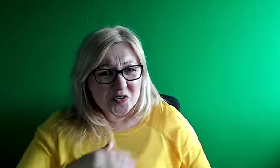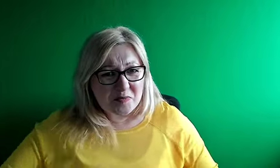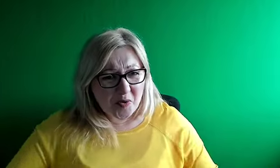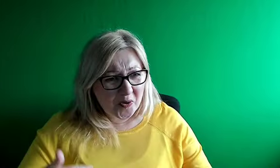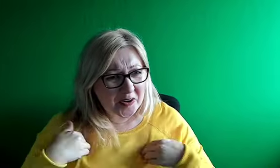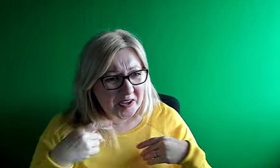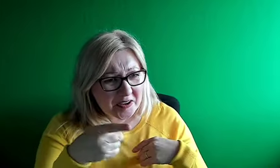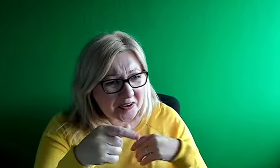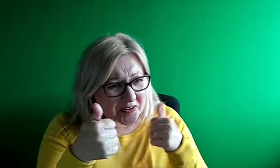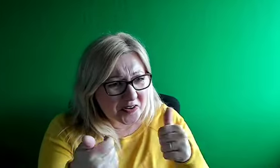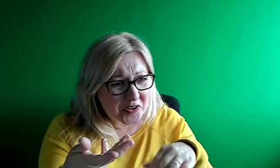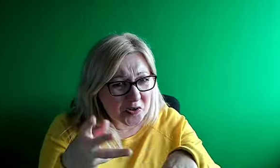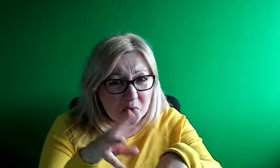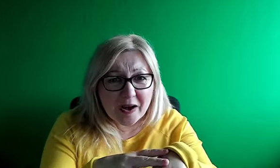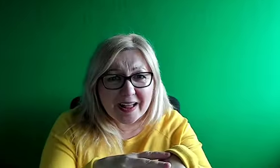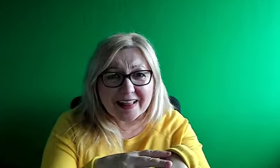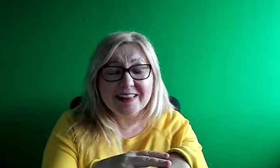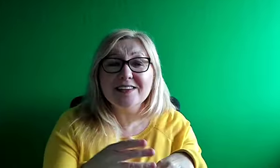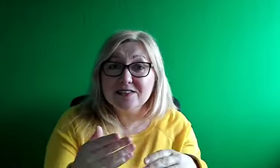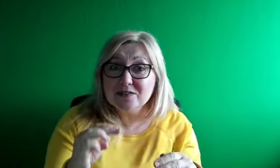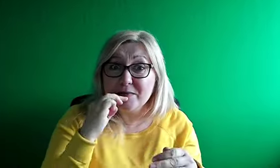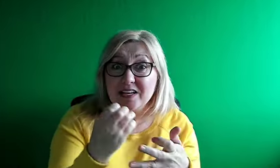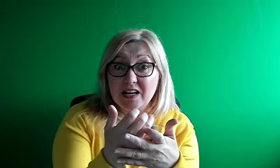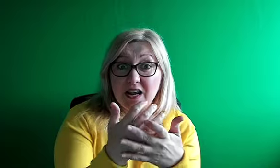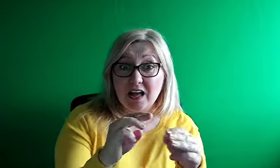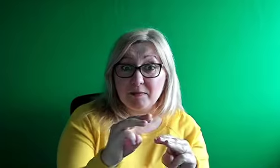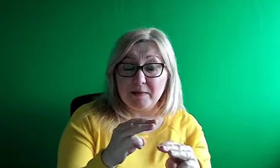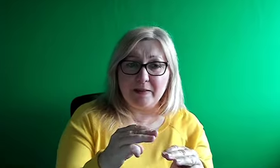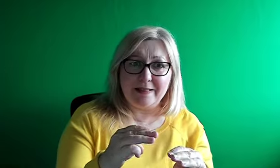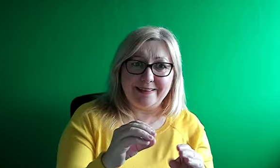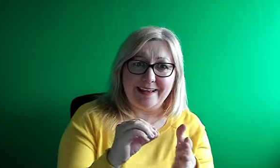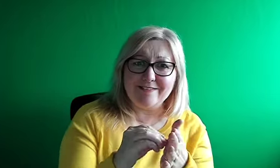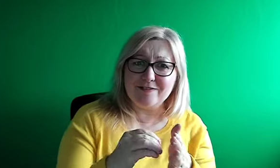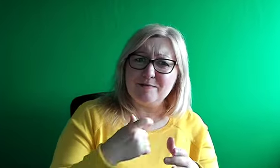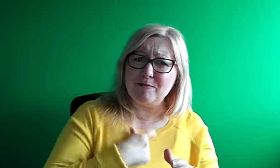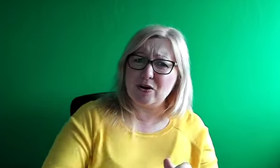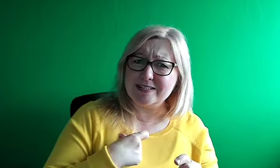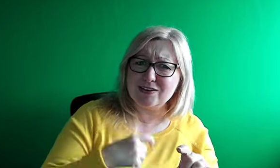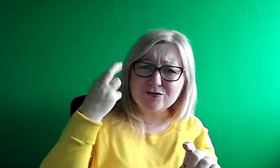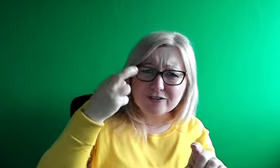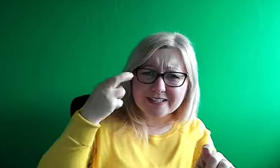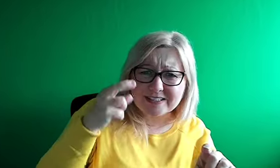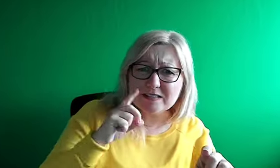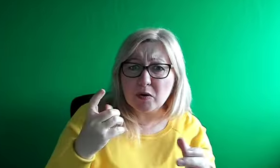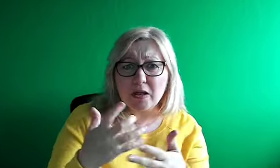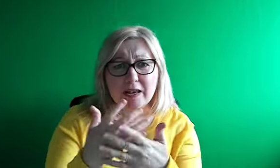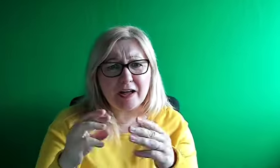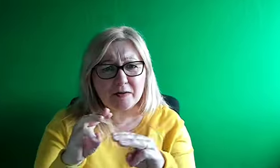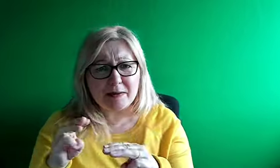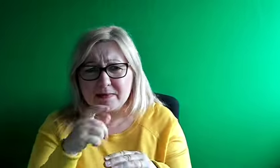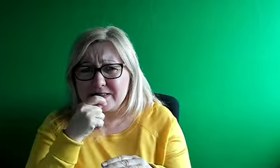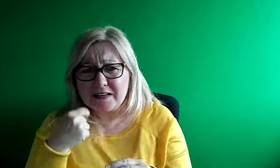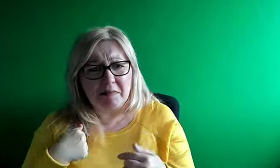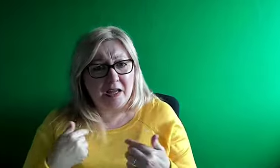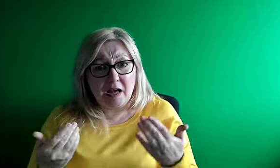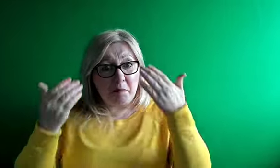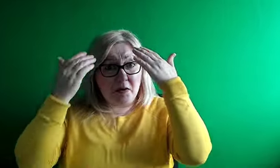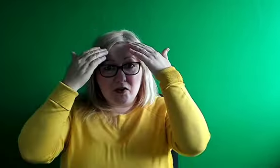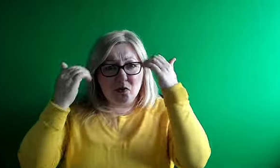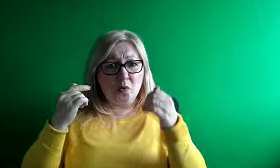people, that had personal reasons, and there were so many people, and that's what the late-lates did, you you don't need to know a deaf person, or working with